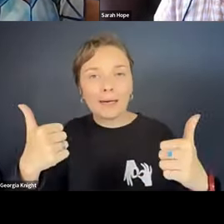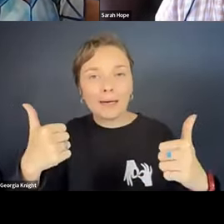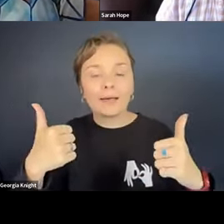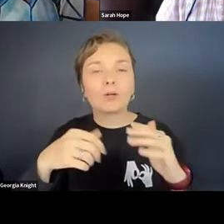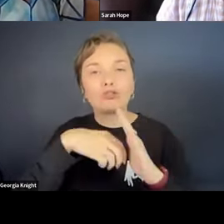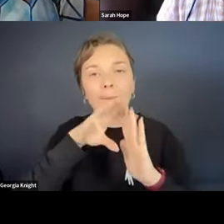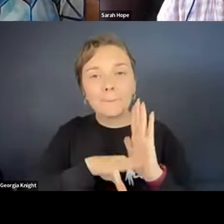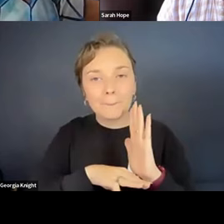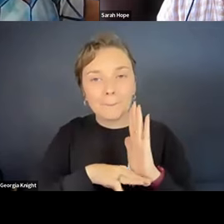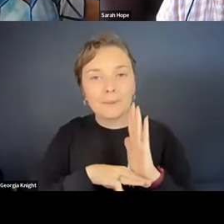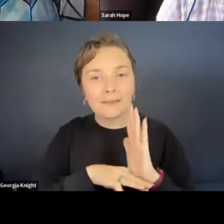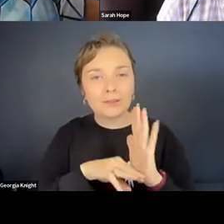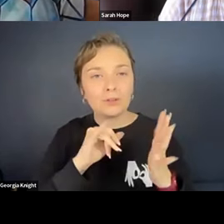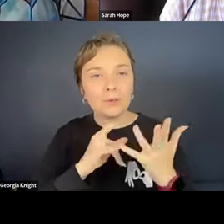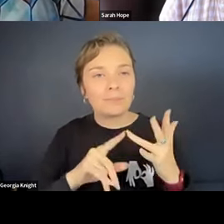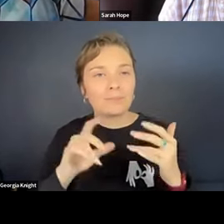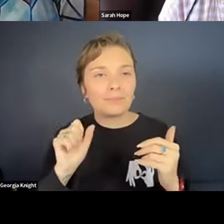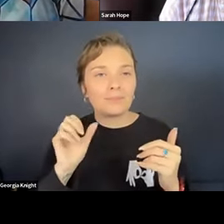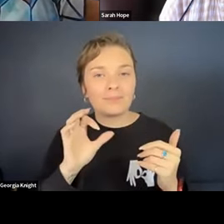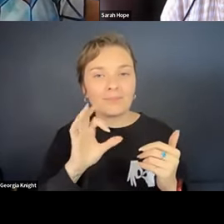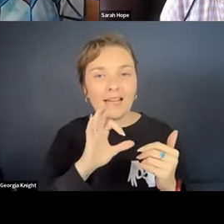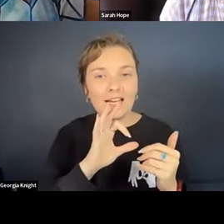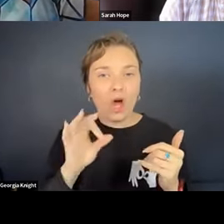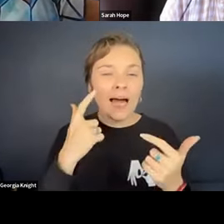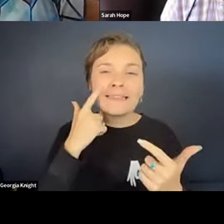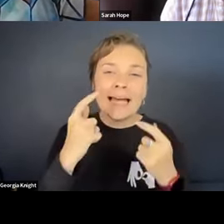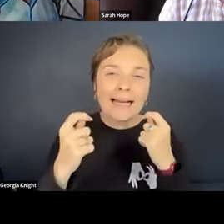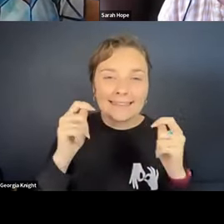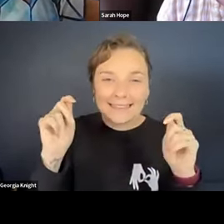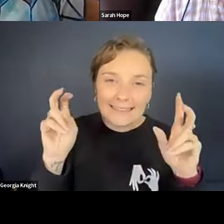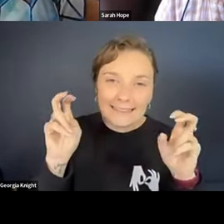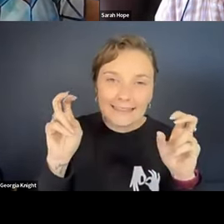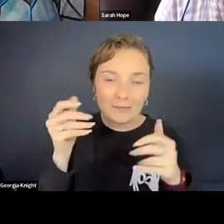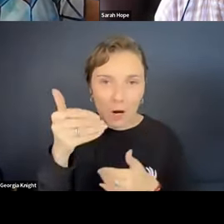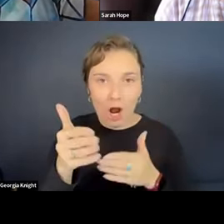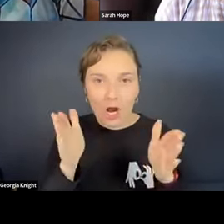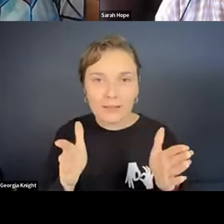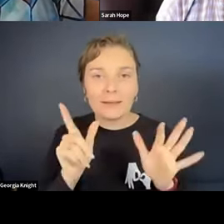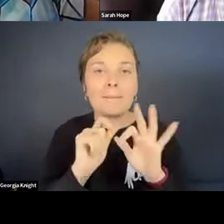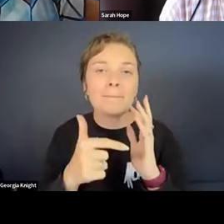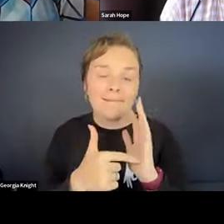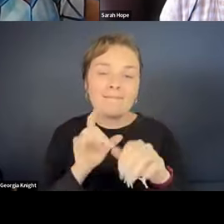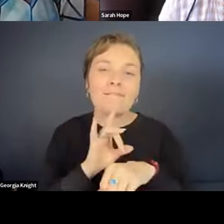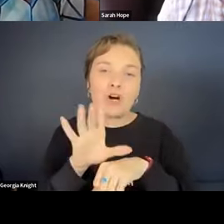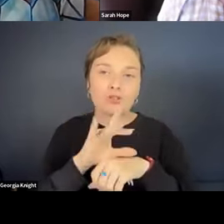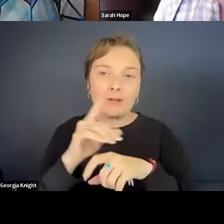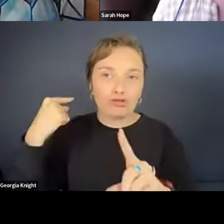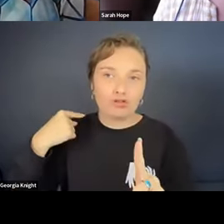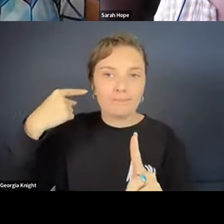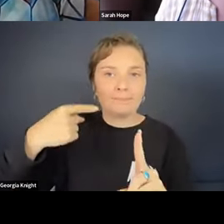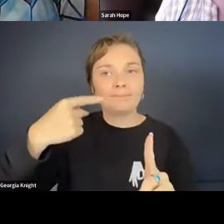etc. So yeah, it hasn't been tested as such as the box, but there's been consultation all the way along.